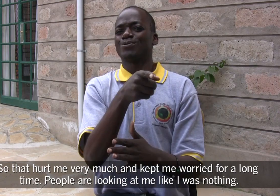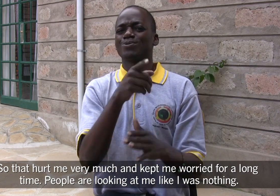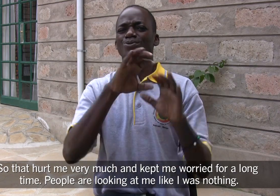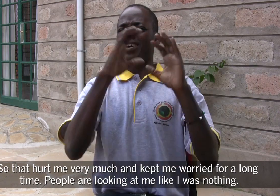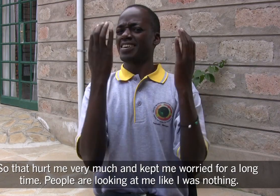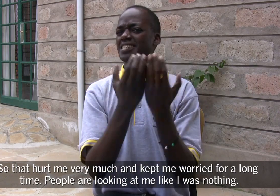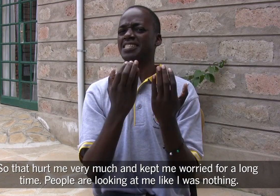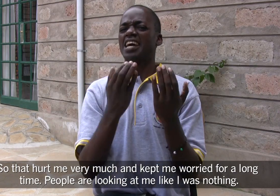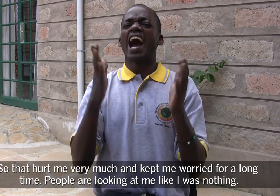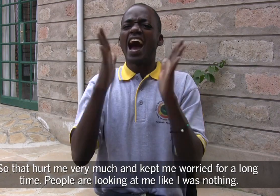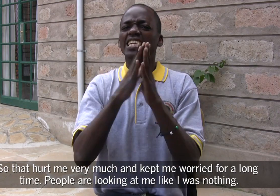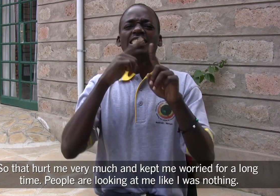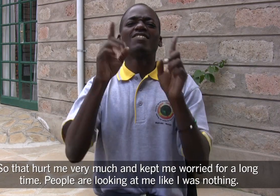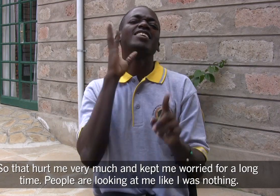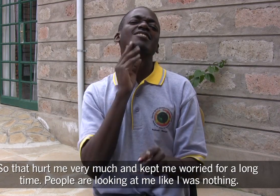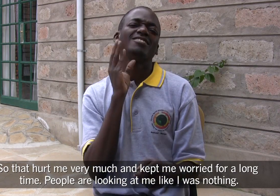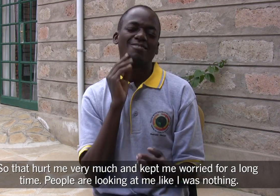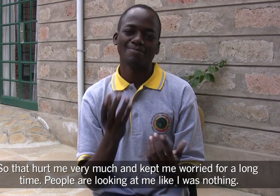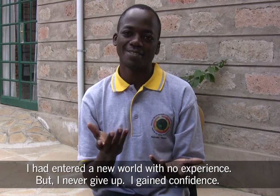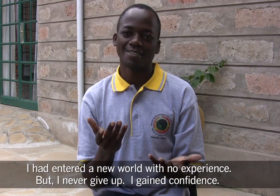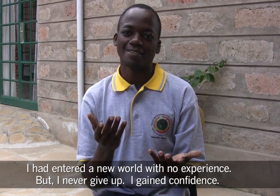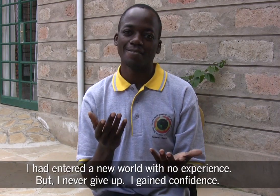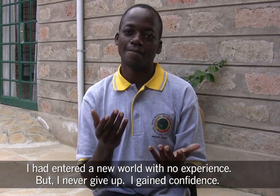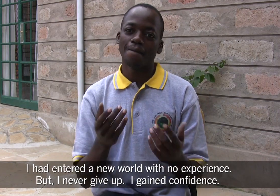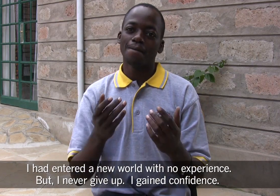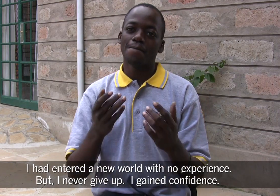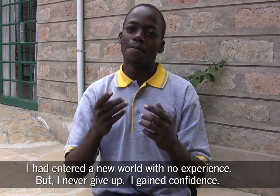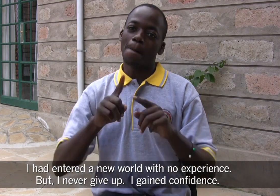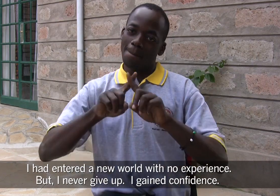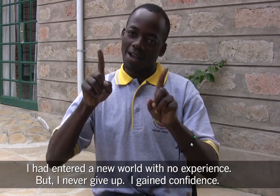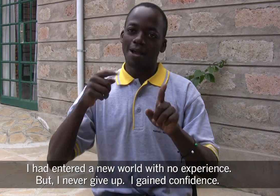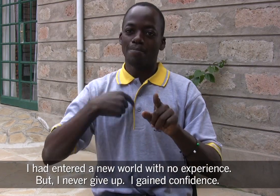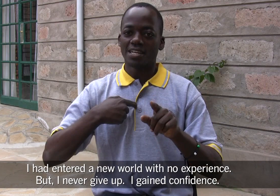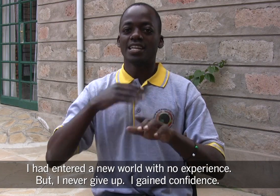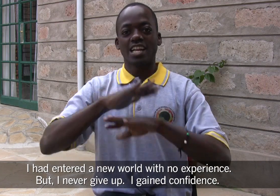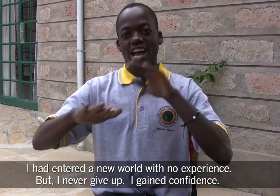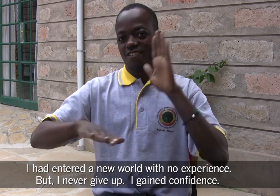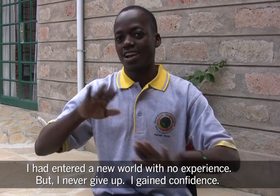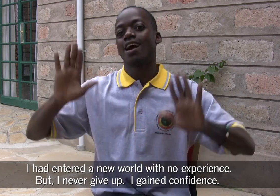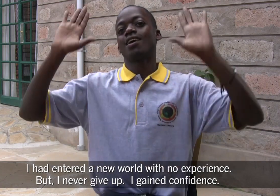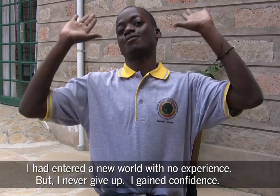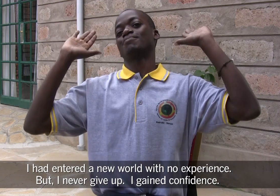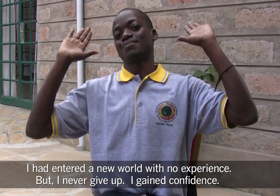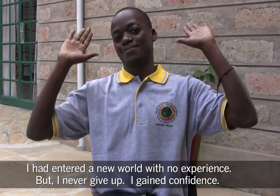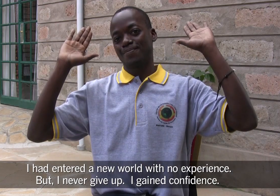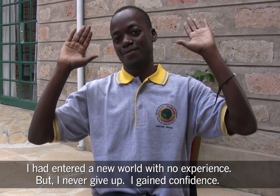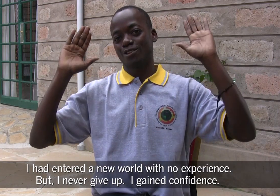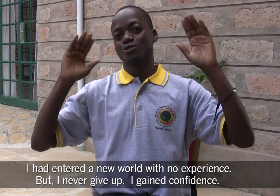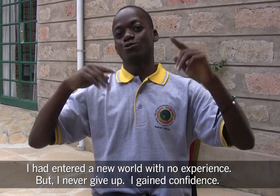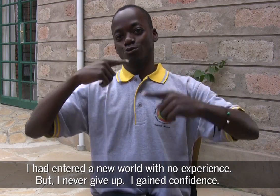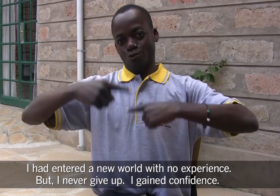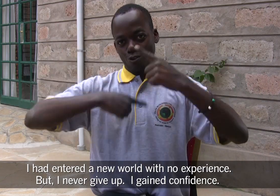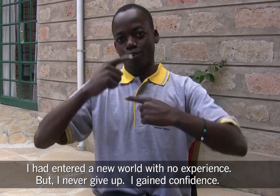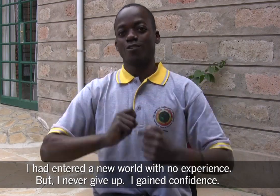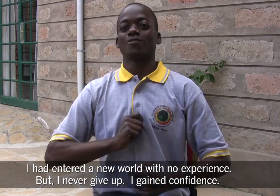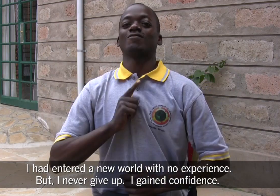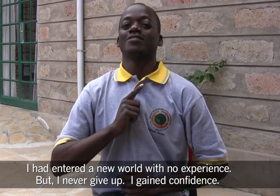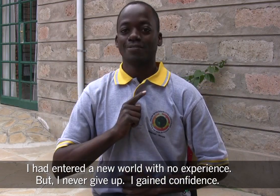like I was nothing. had entered a new world with no experience. But I never gave up.